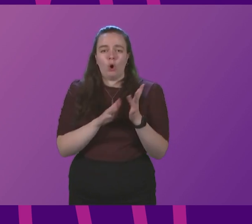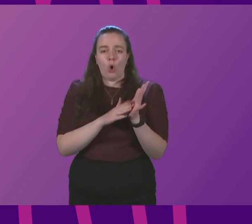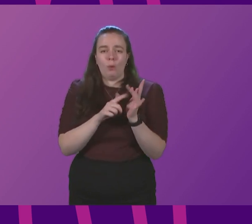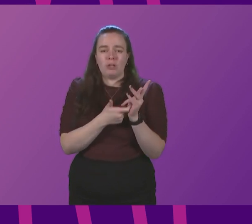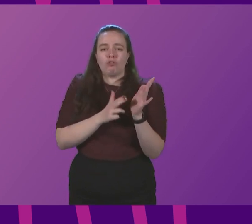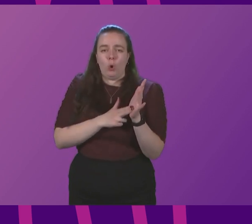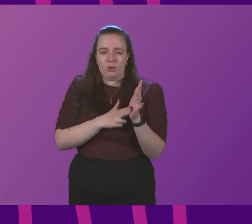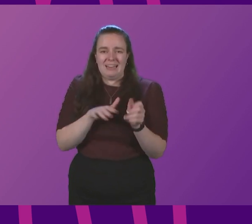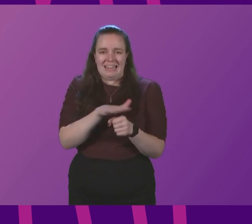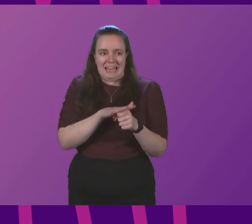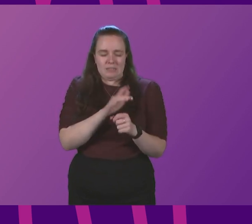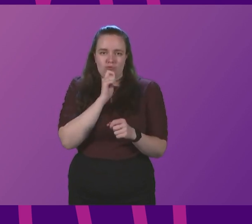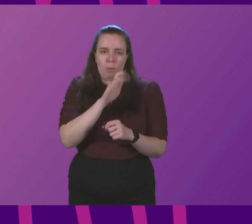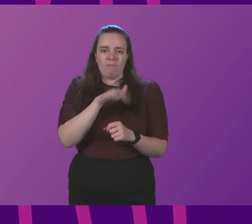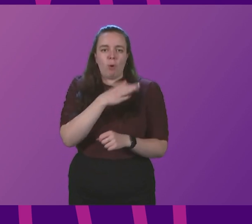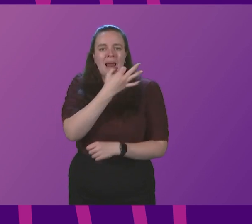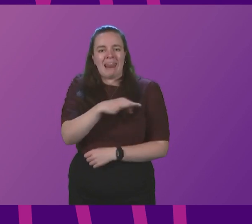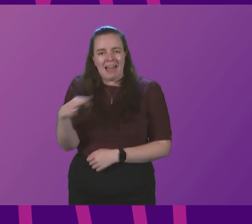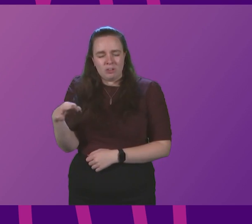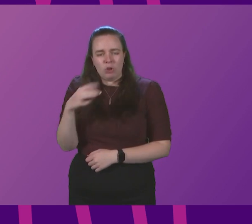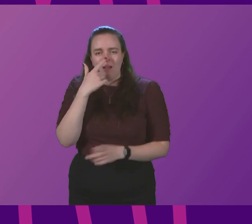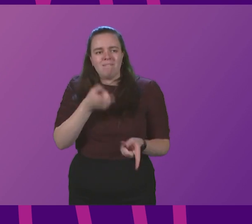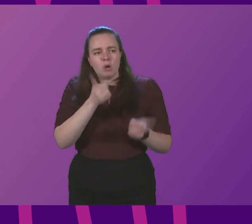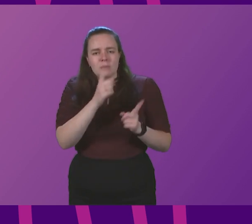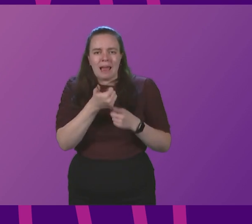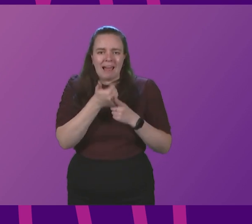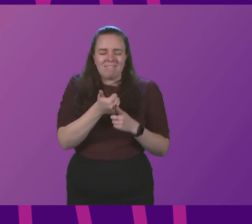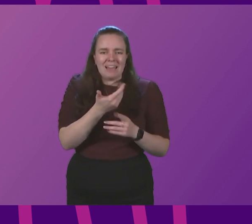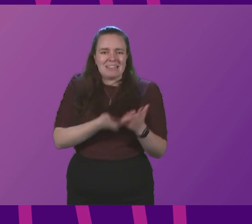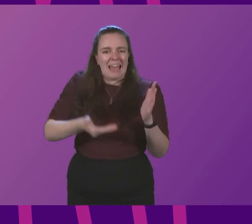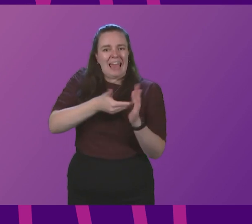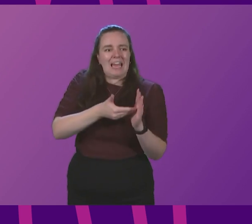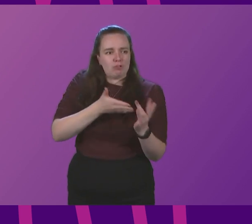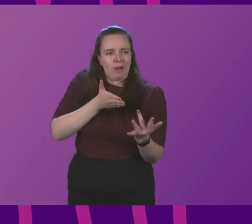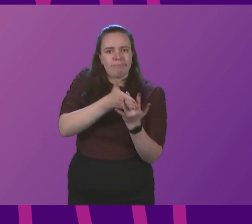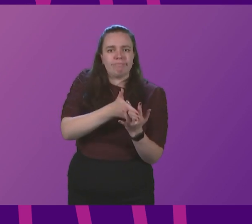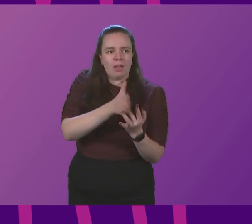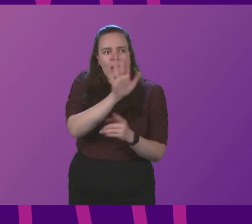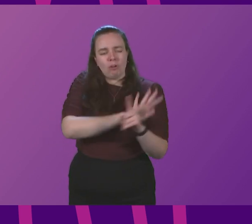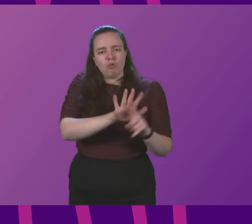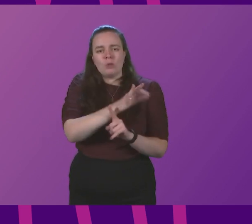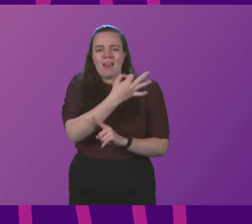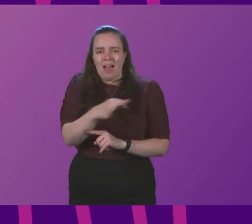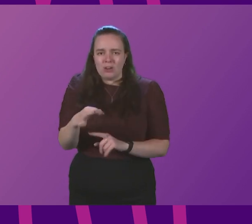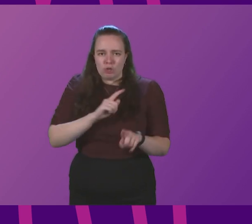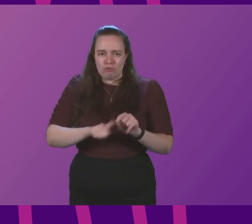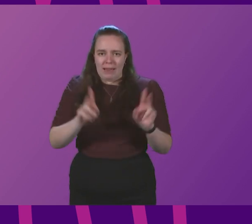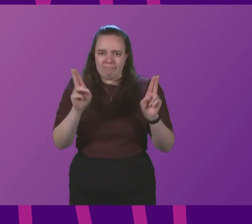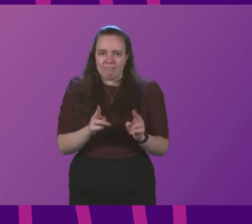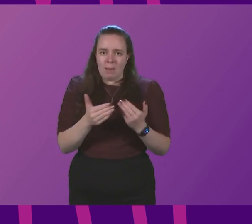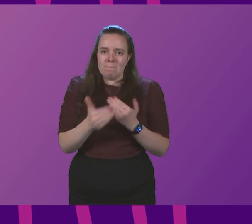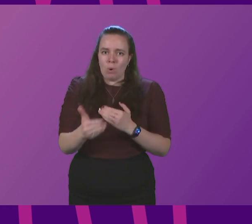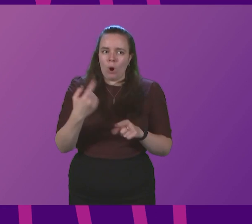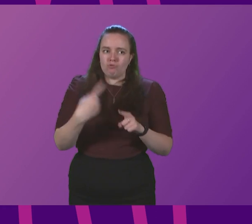reported in Lanarkshire, can the First Minister advise any additional interventions in place across Lanarkshire to mitigate against more